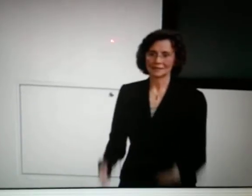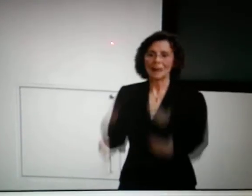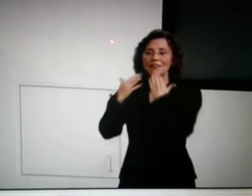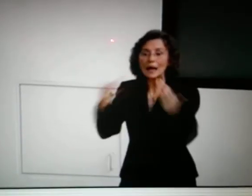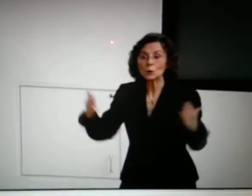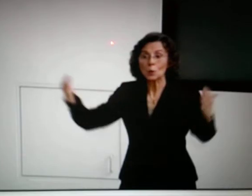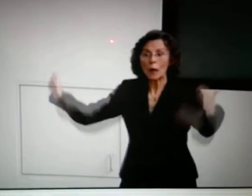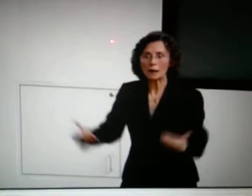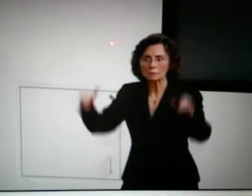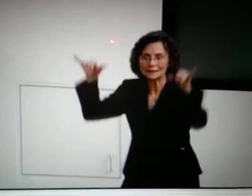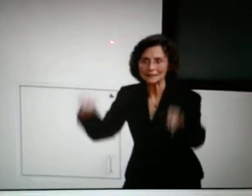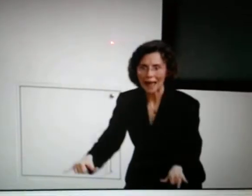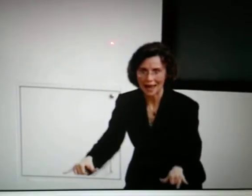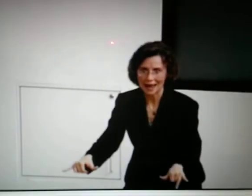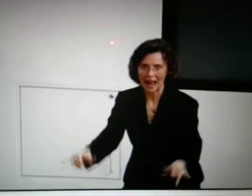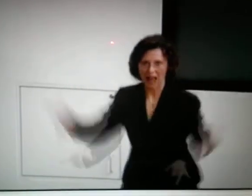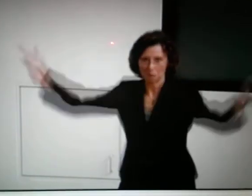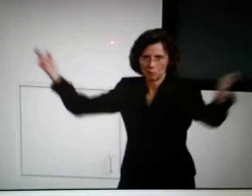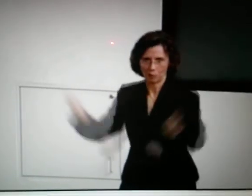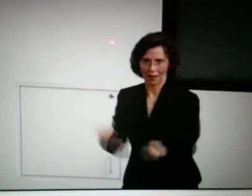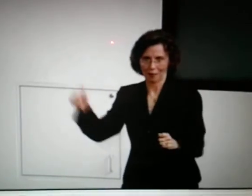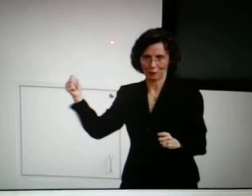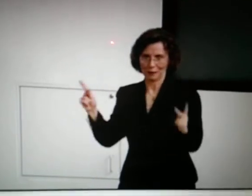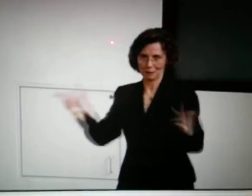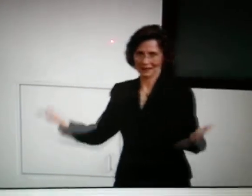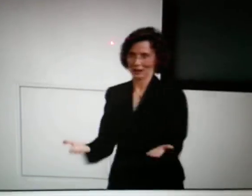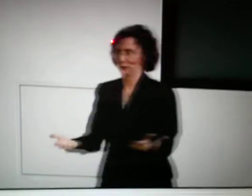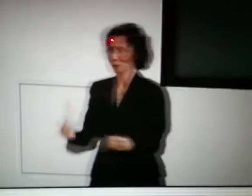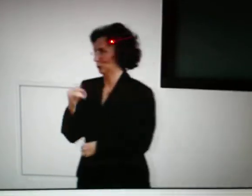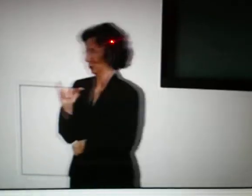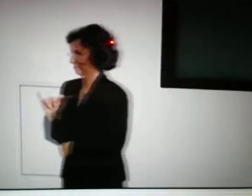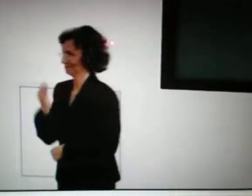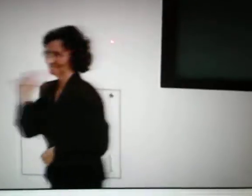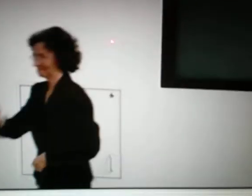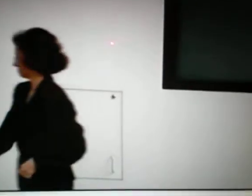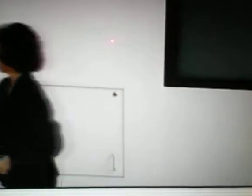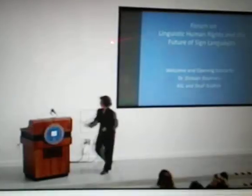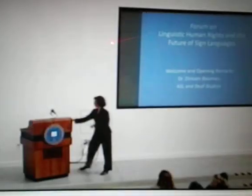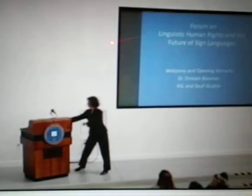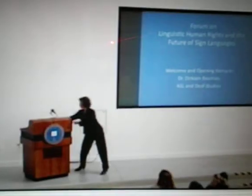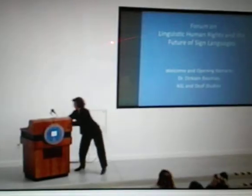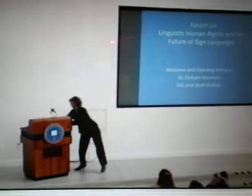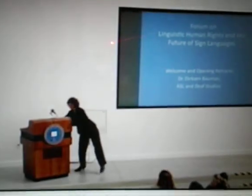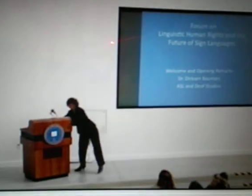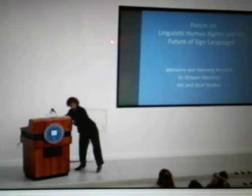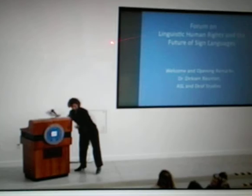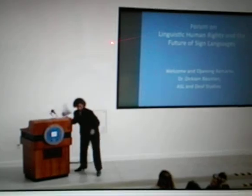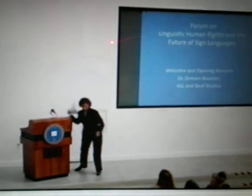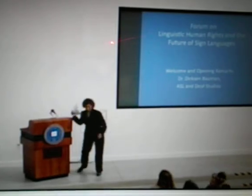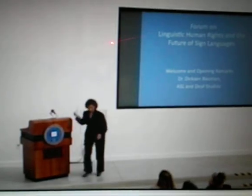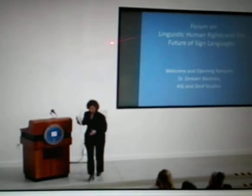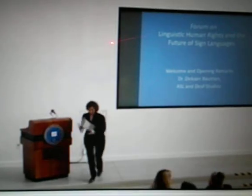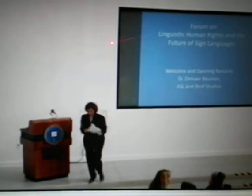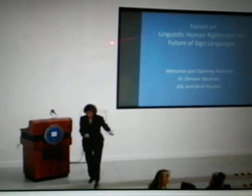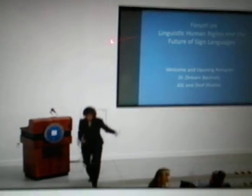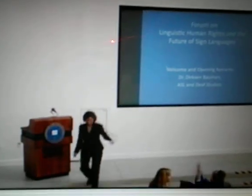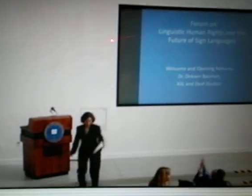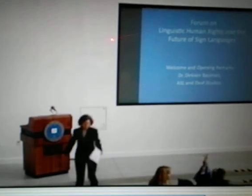through what our role needs to be in the future. Thank you for coming. Welcome. And please stay and make sure you bring other people in after lunch. Thank